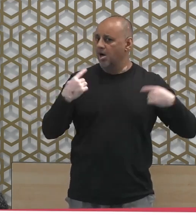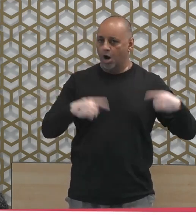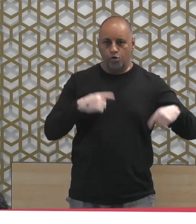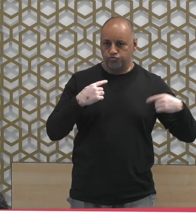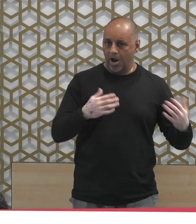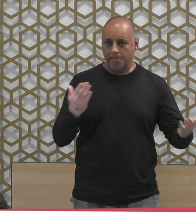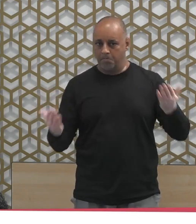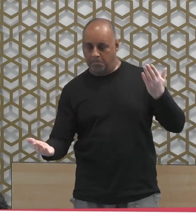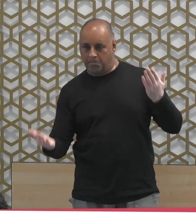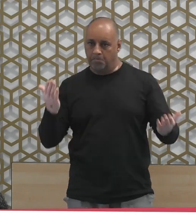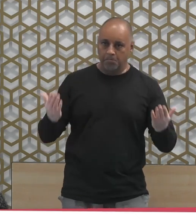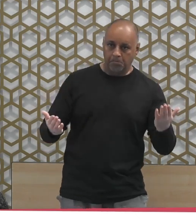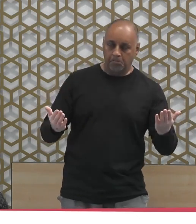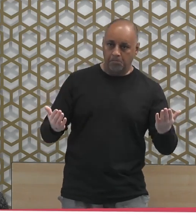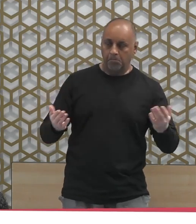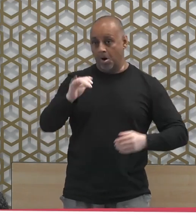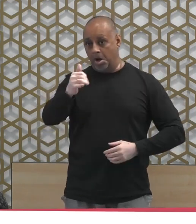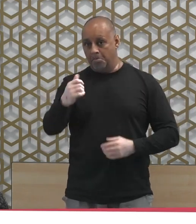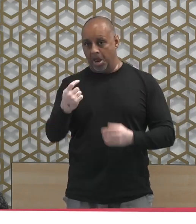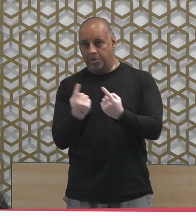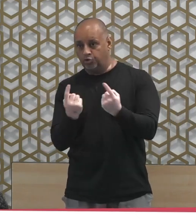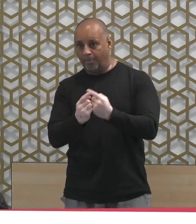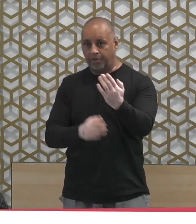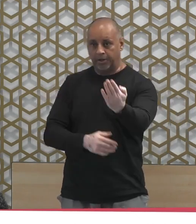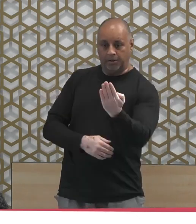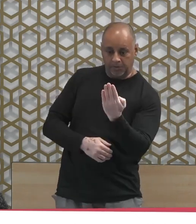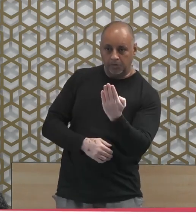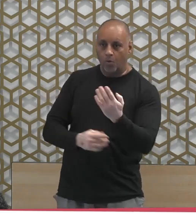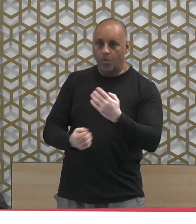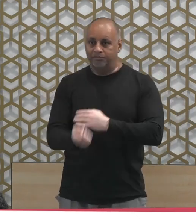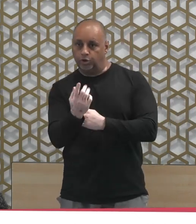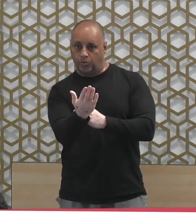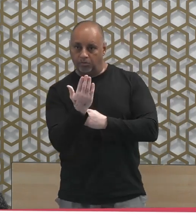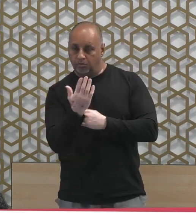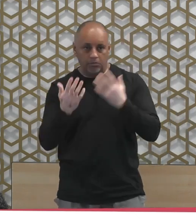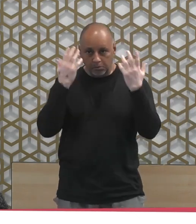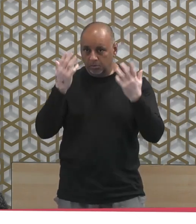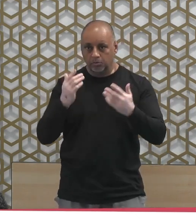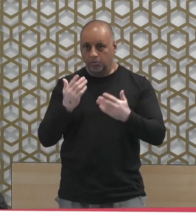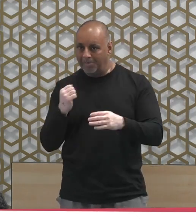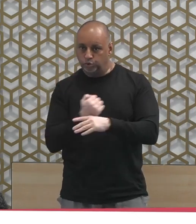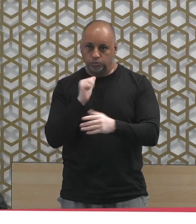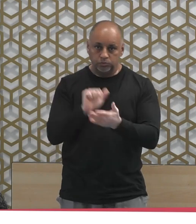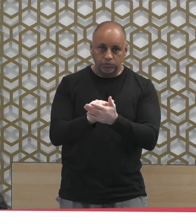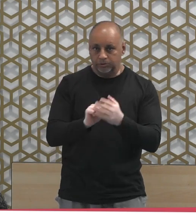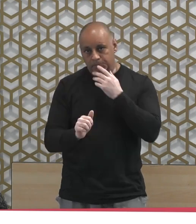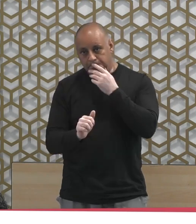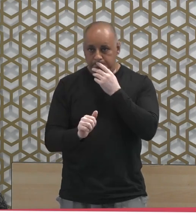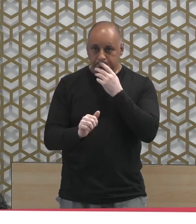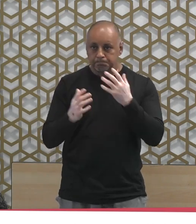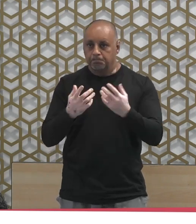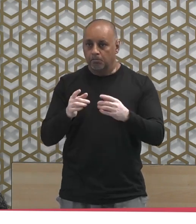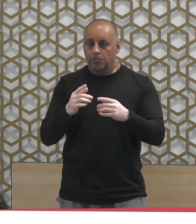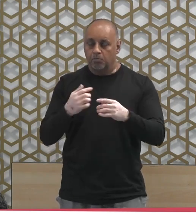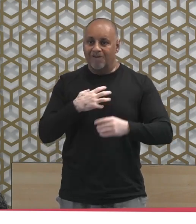doubtful. They're not clear to you. What are you supposed to do? That who is fearful, who wants to protect